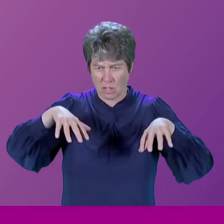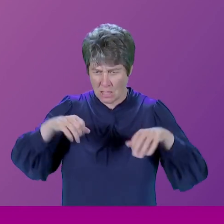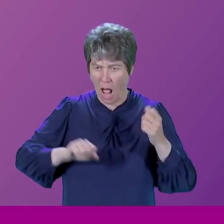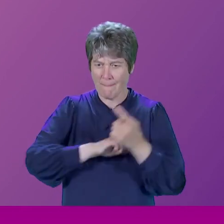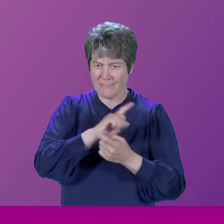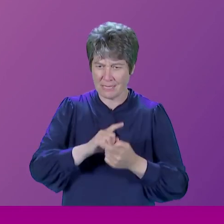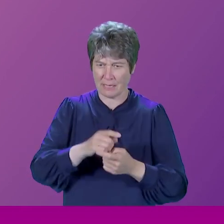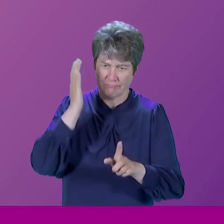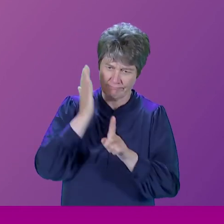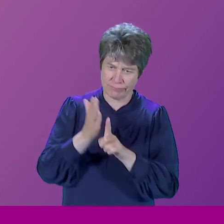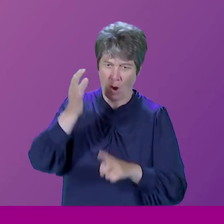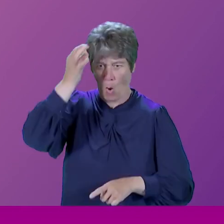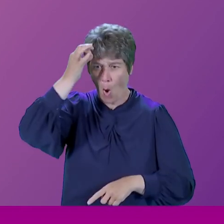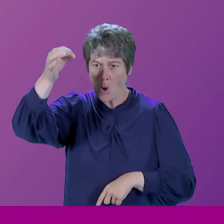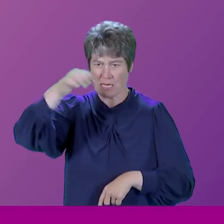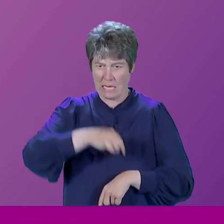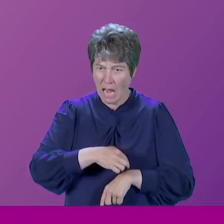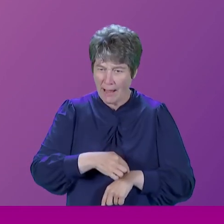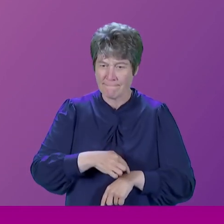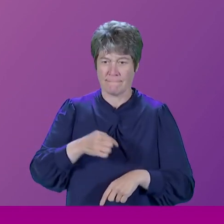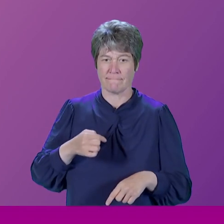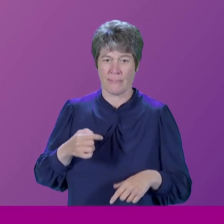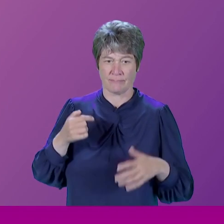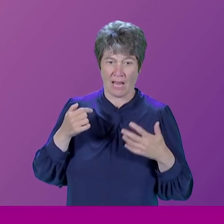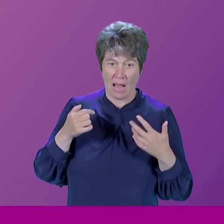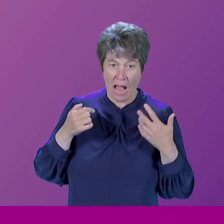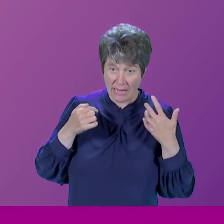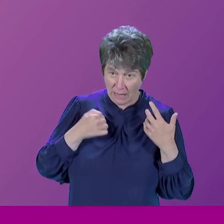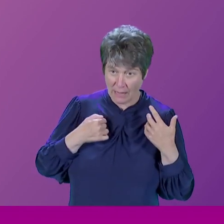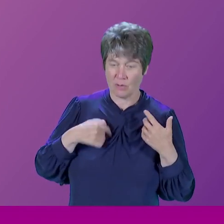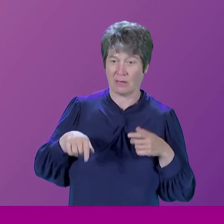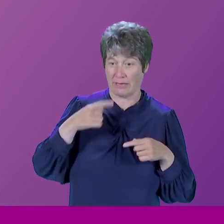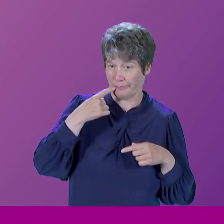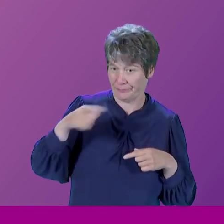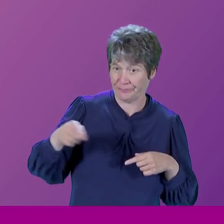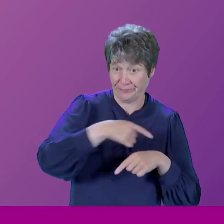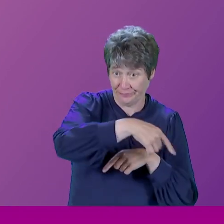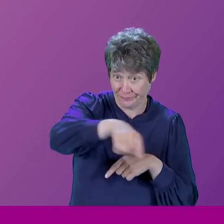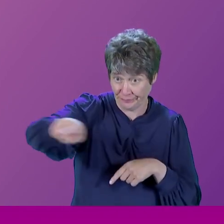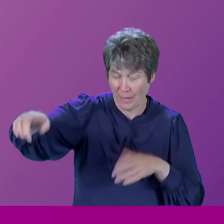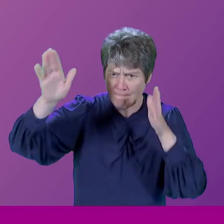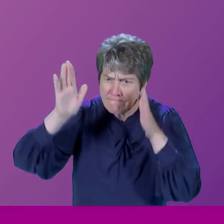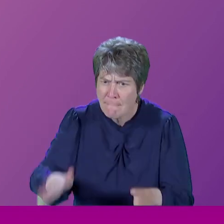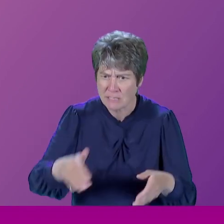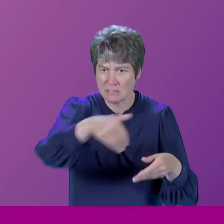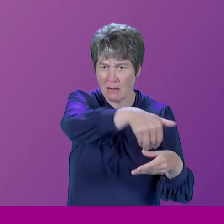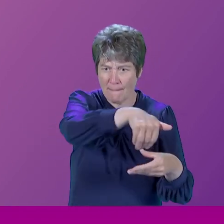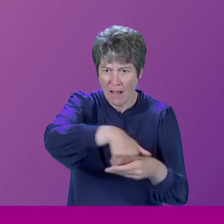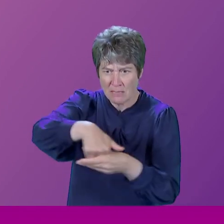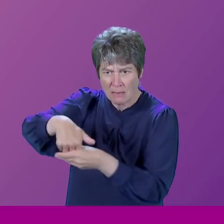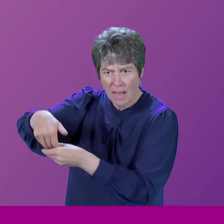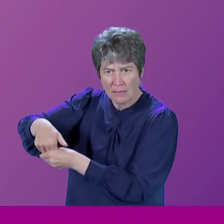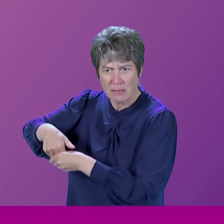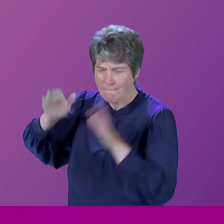for. I made everyone participate. By the way, if they didn't participate, they weren't invited back. Everyone participated. We would end on